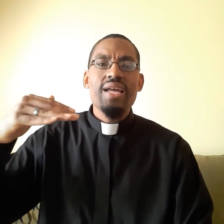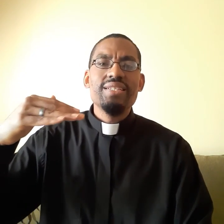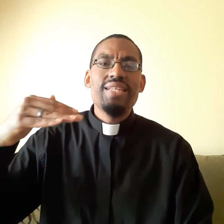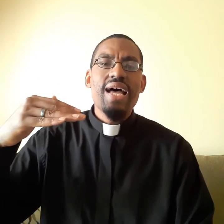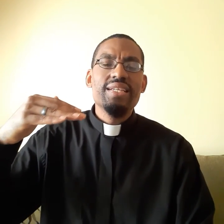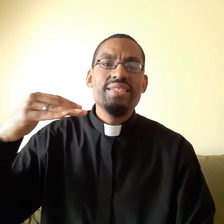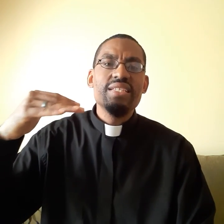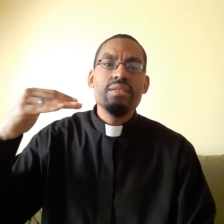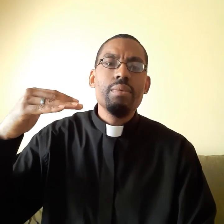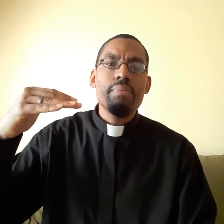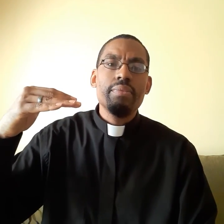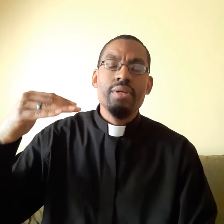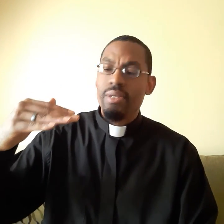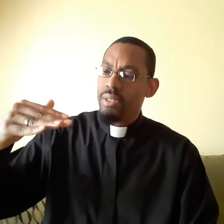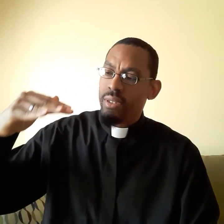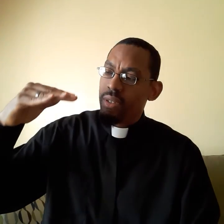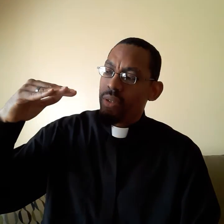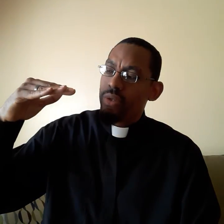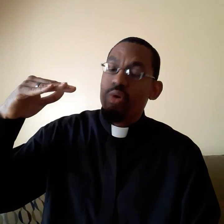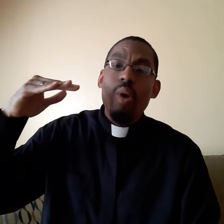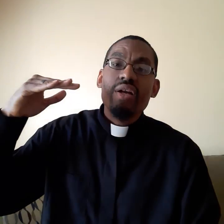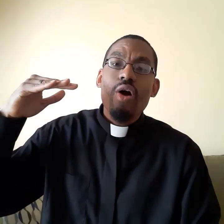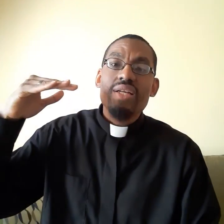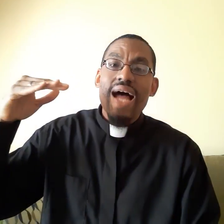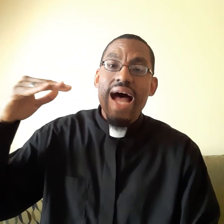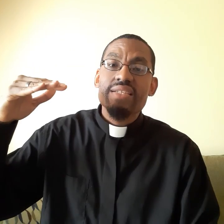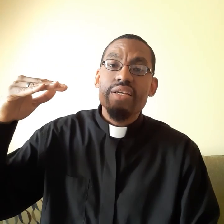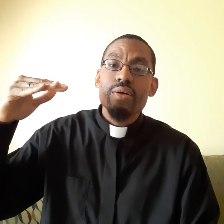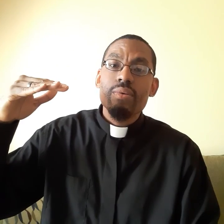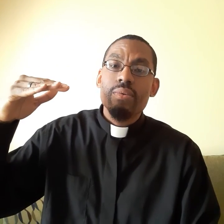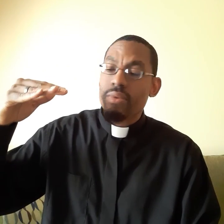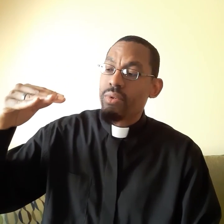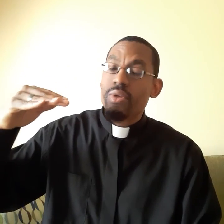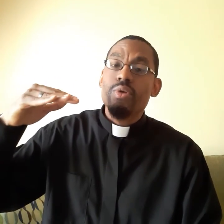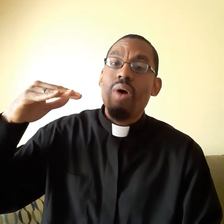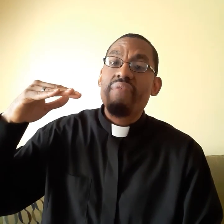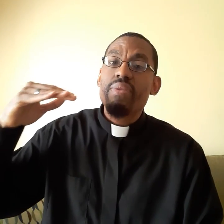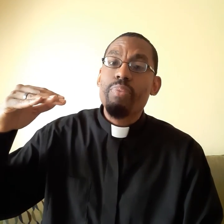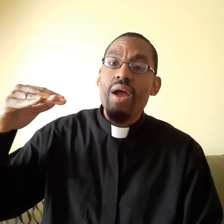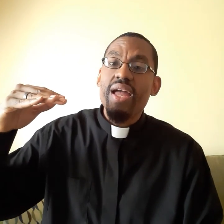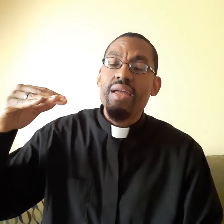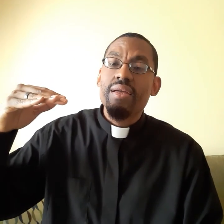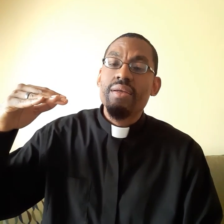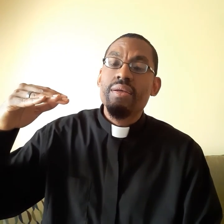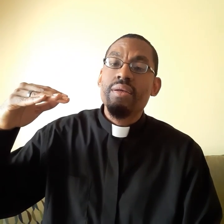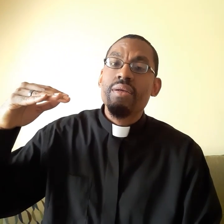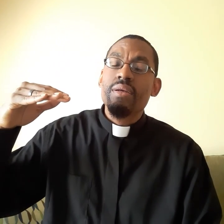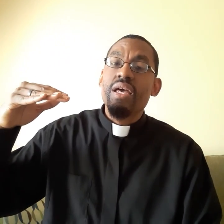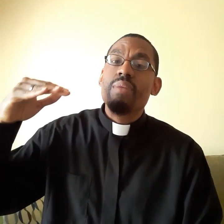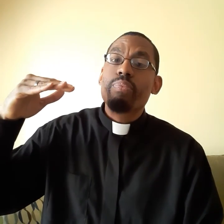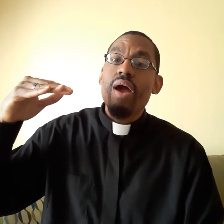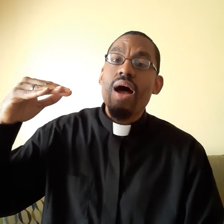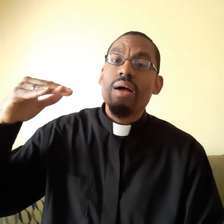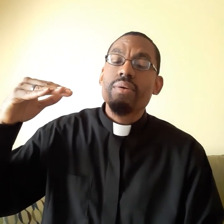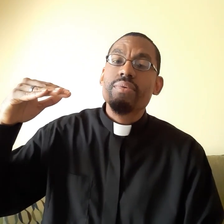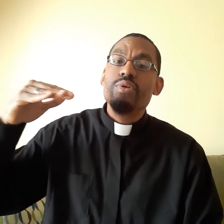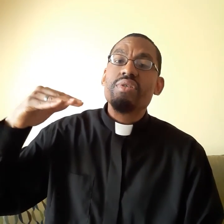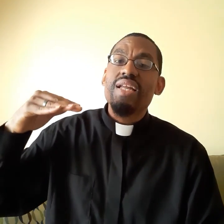understand the system you want God to answer you you have to pray in prayer you should